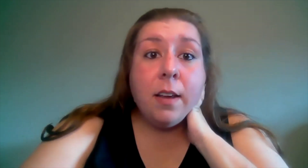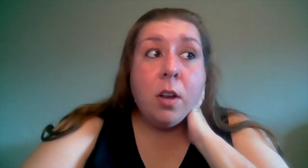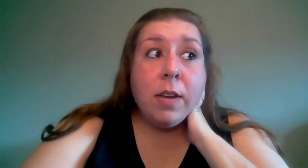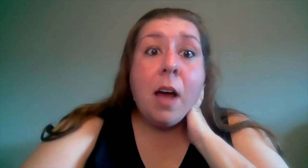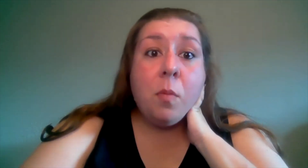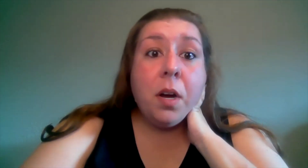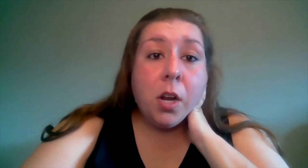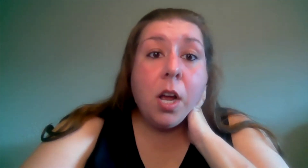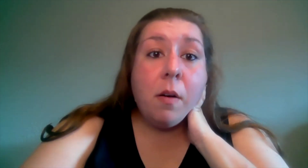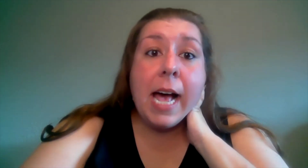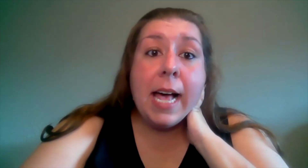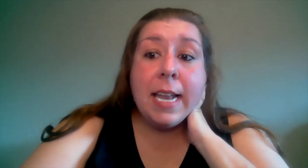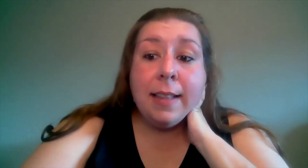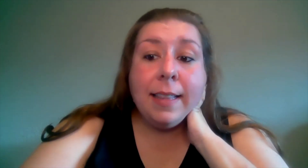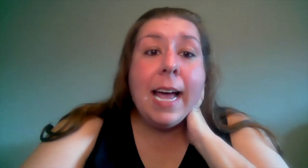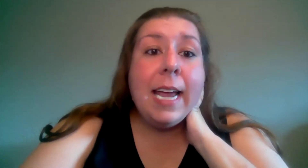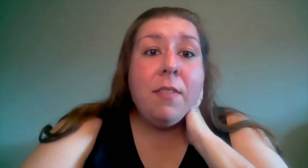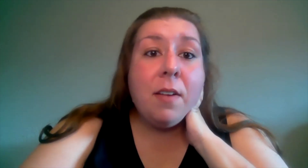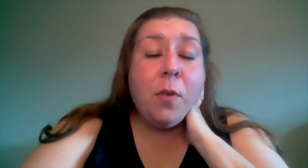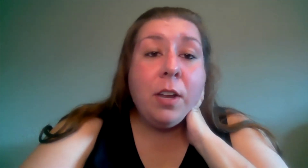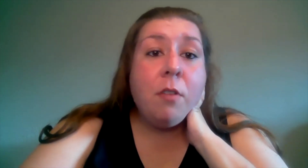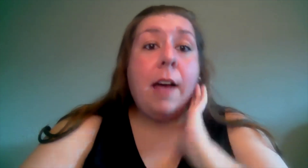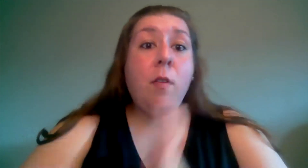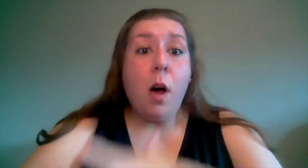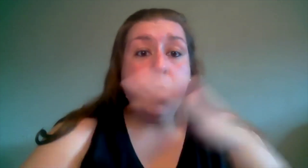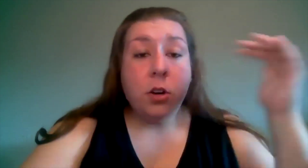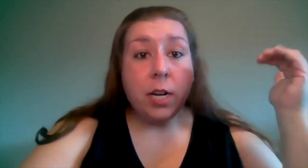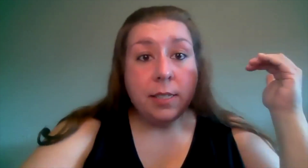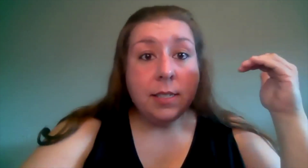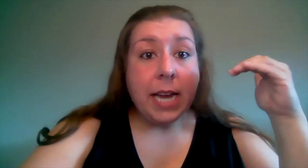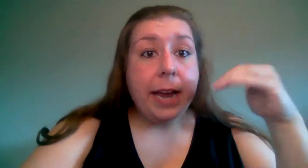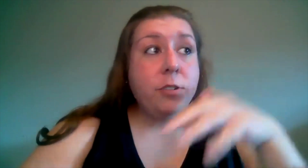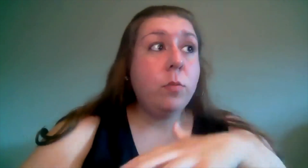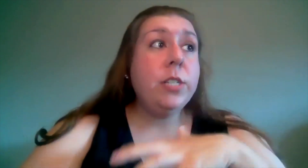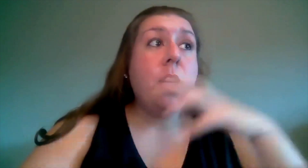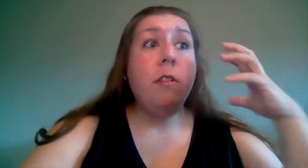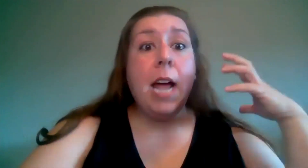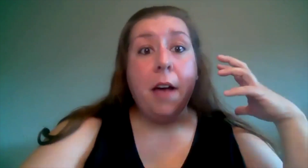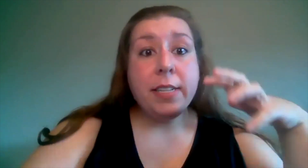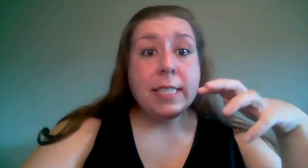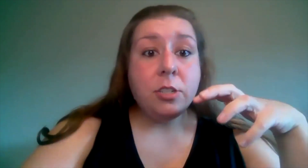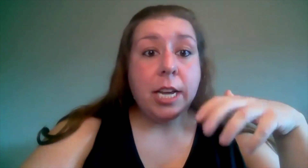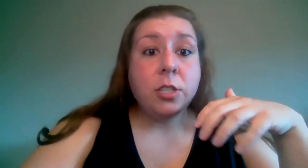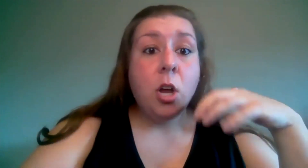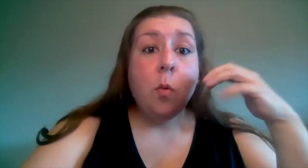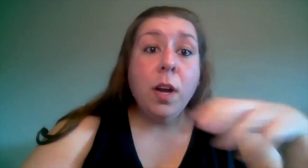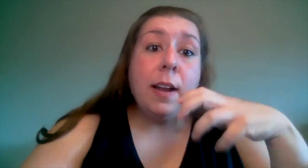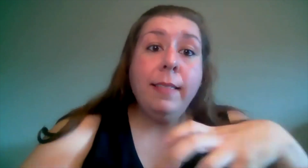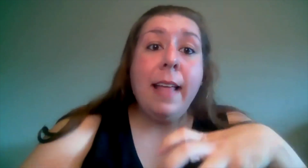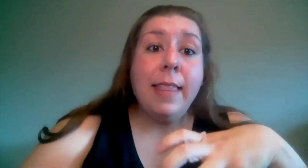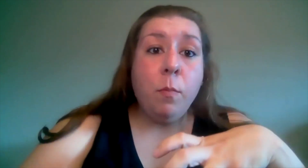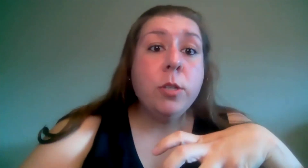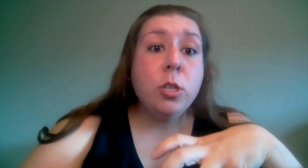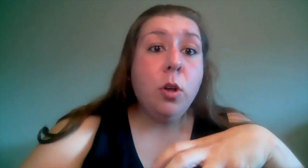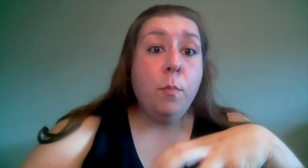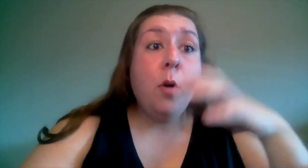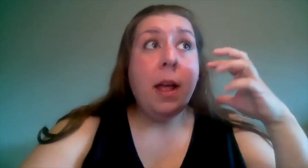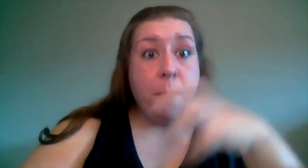you know yeah we're going to go ahead and let even if we don't have a walk across the stage or we don't have a scene change we're going to let that musical moment